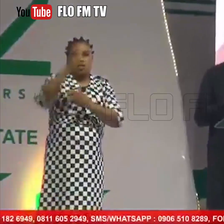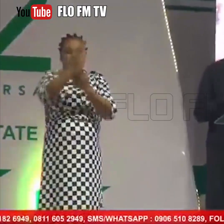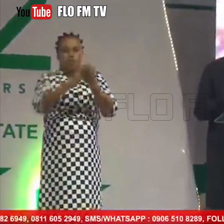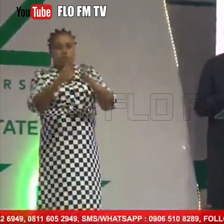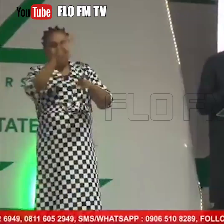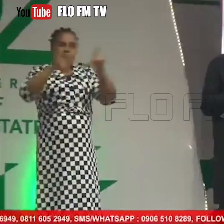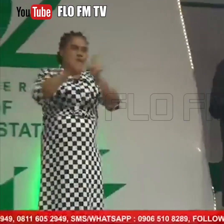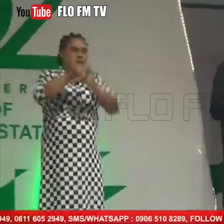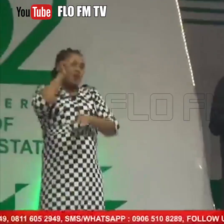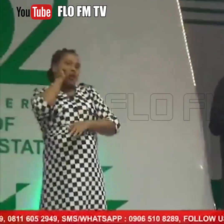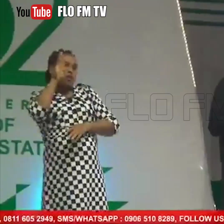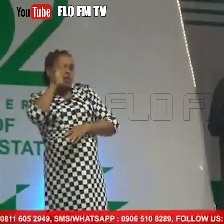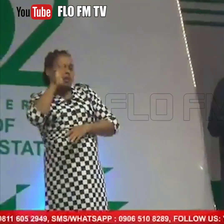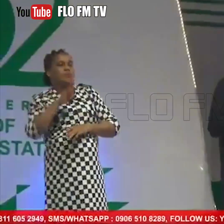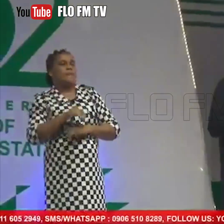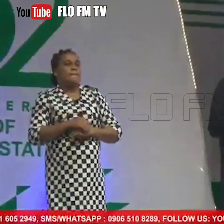like IBA.